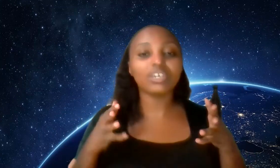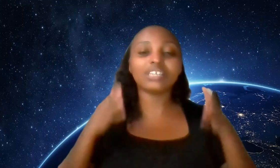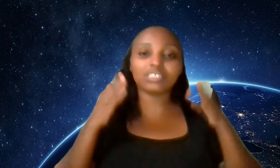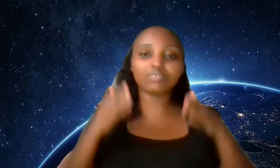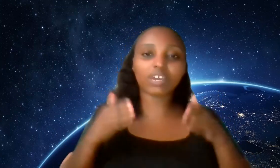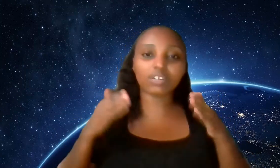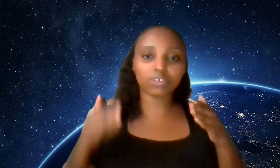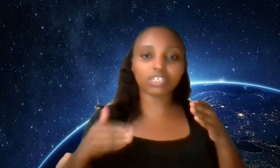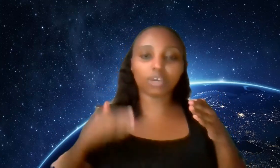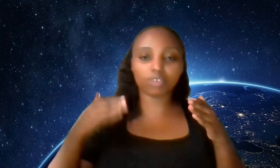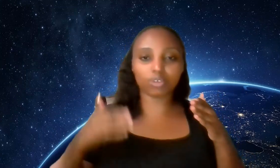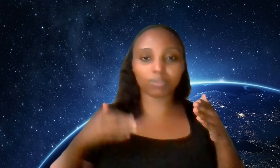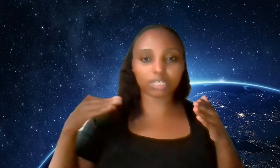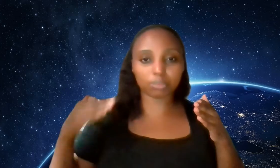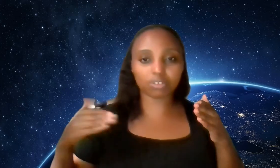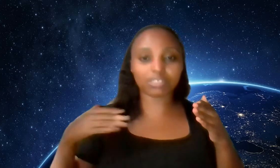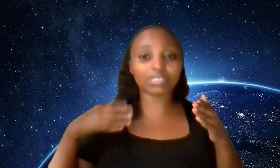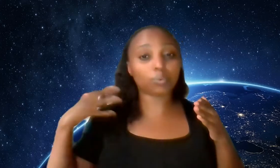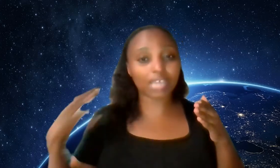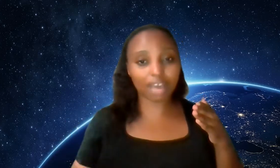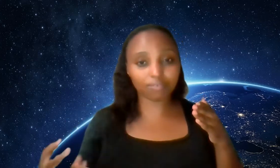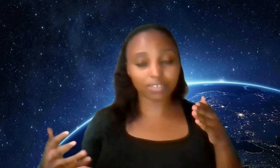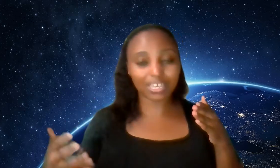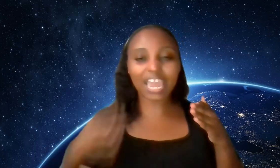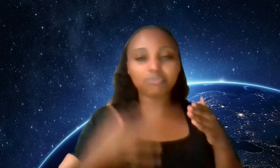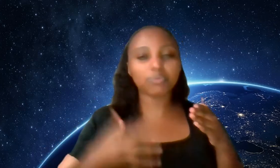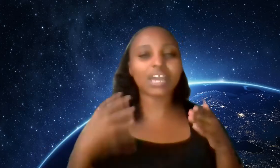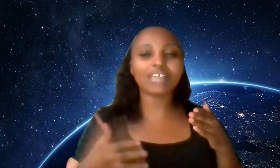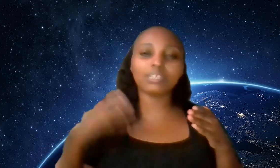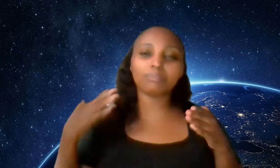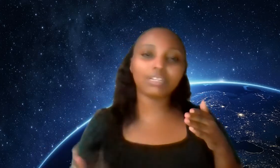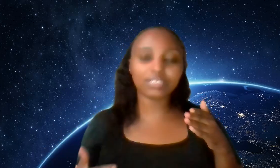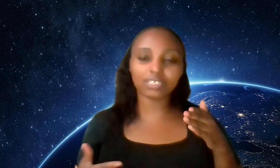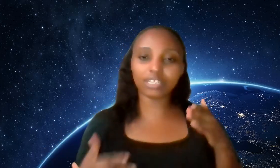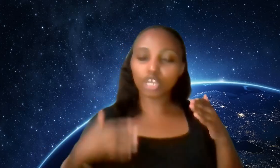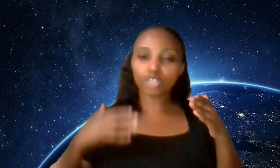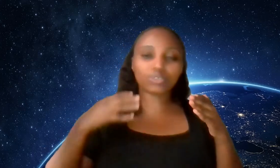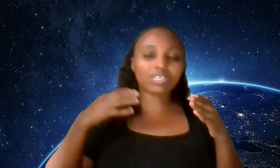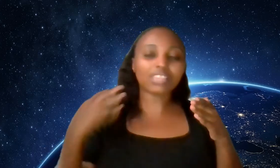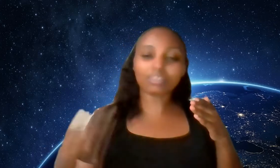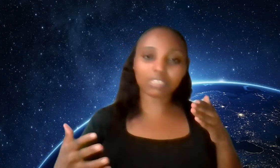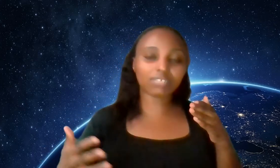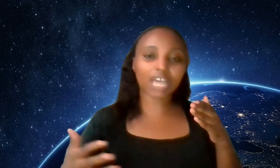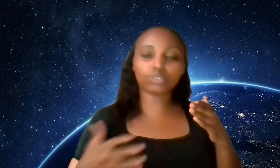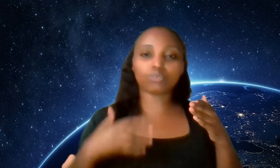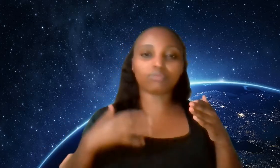is a divine creator of the human experience that we have everyone has the ability to get themselves out of